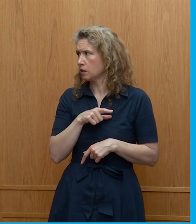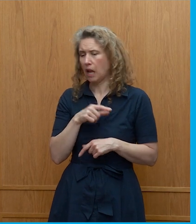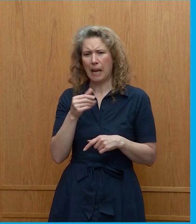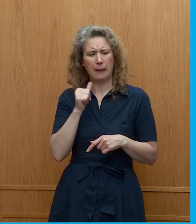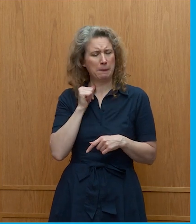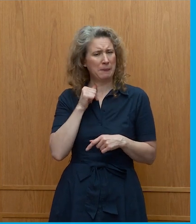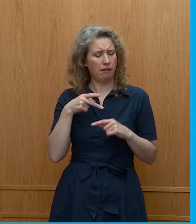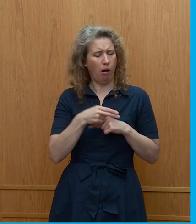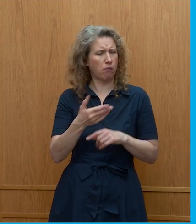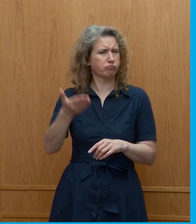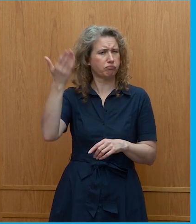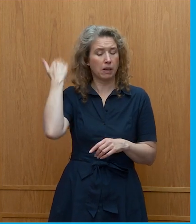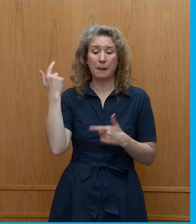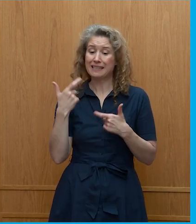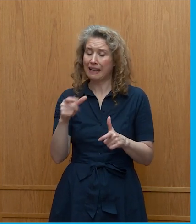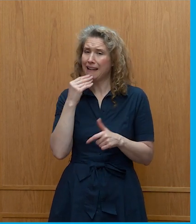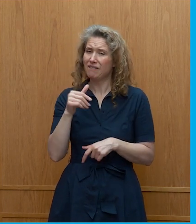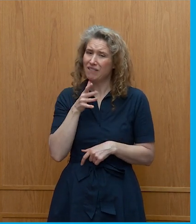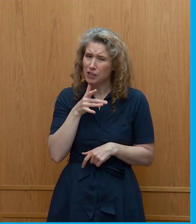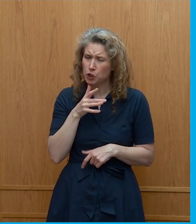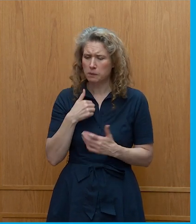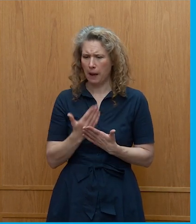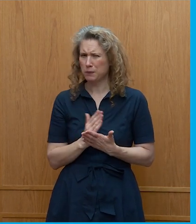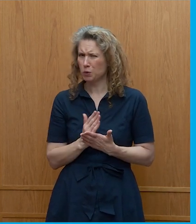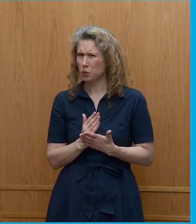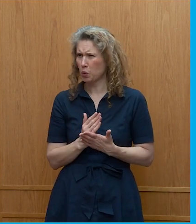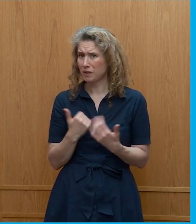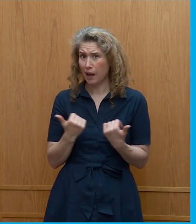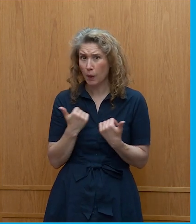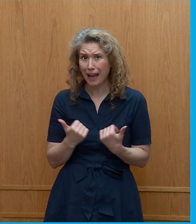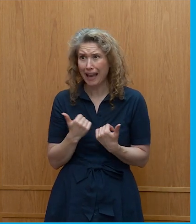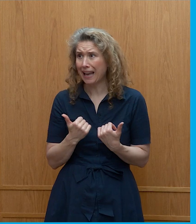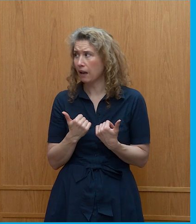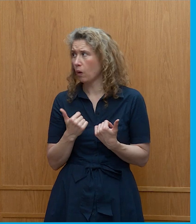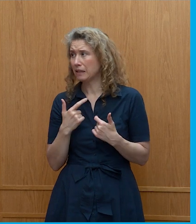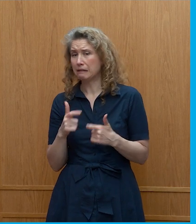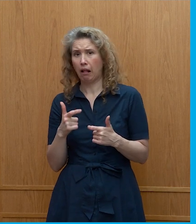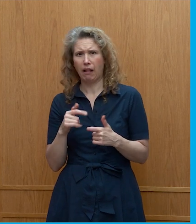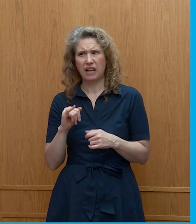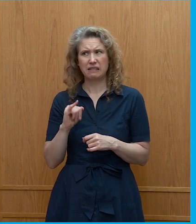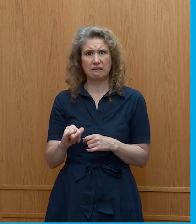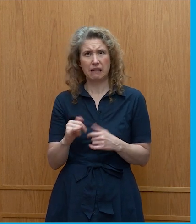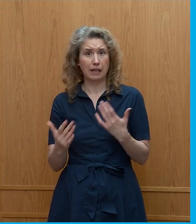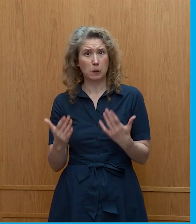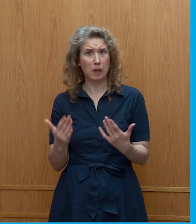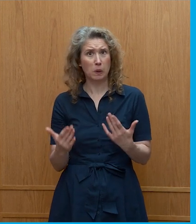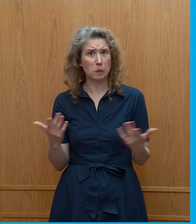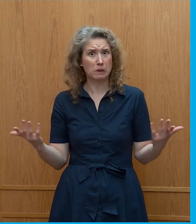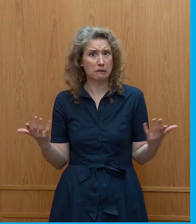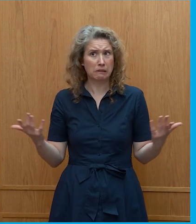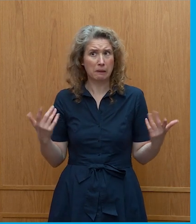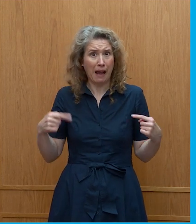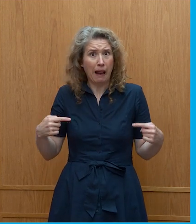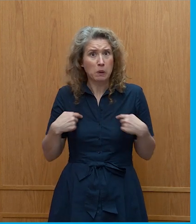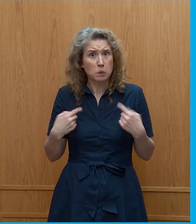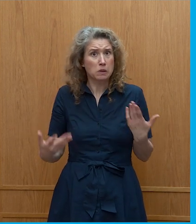meat for a while but I have still kind of been eating fish and I don't know if that's still kind of not really okay um and then the second